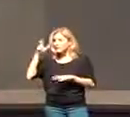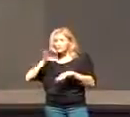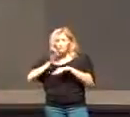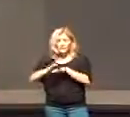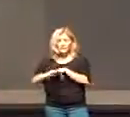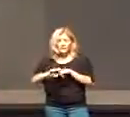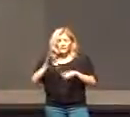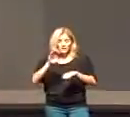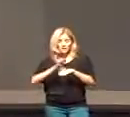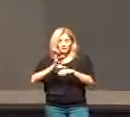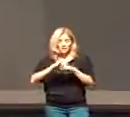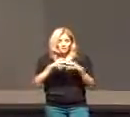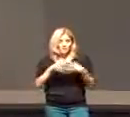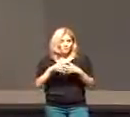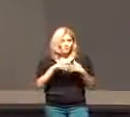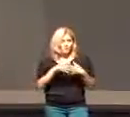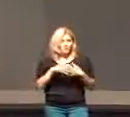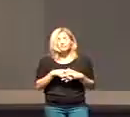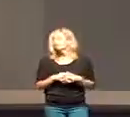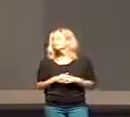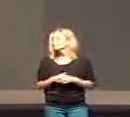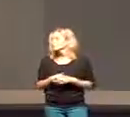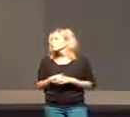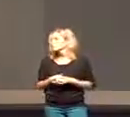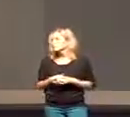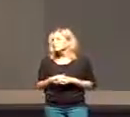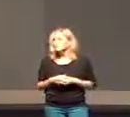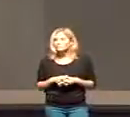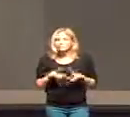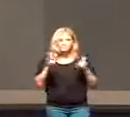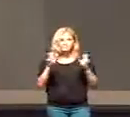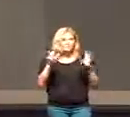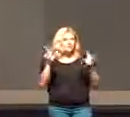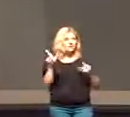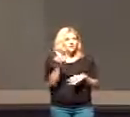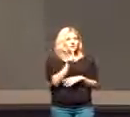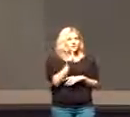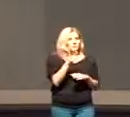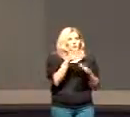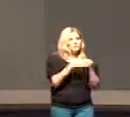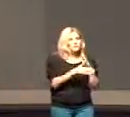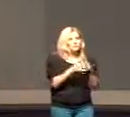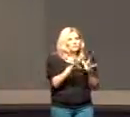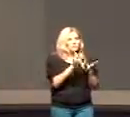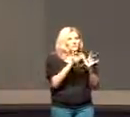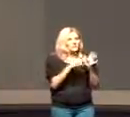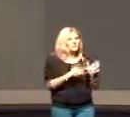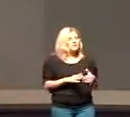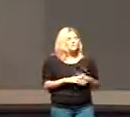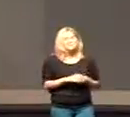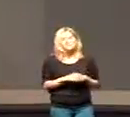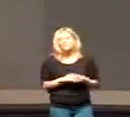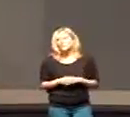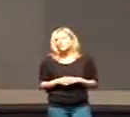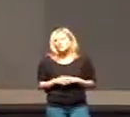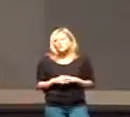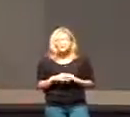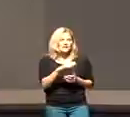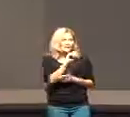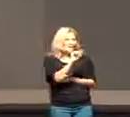in the church in America today is the so-called liberal end of Christianity that has either